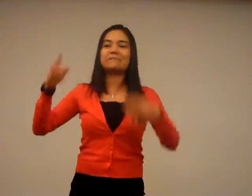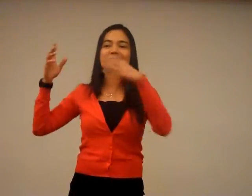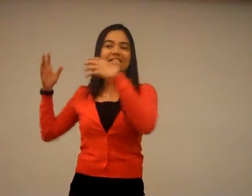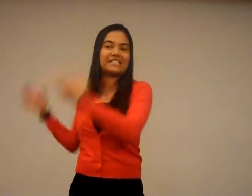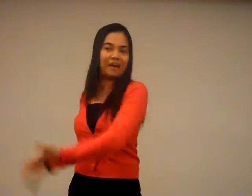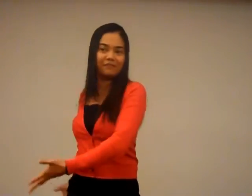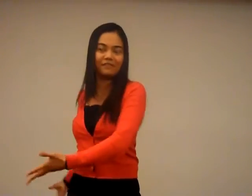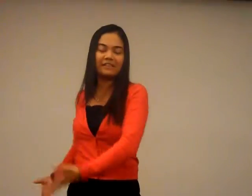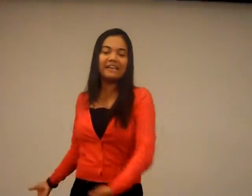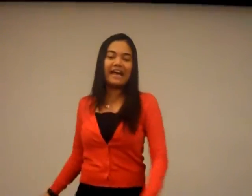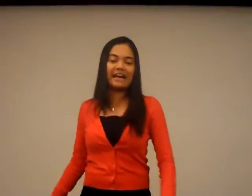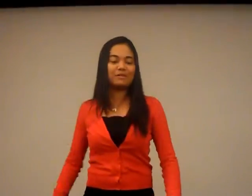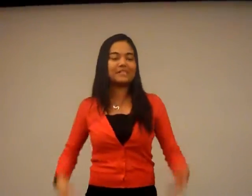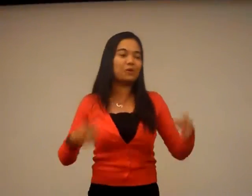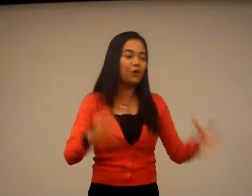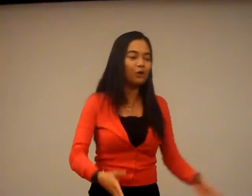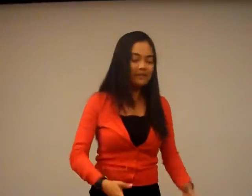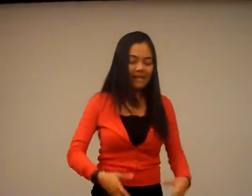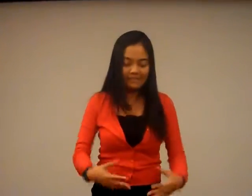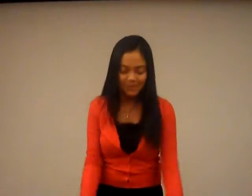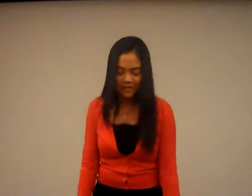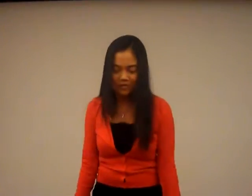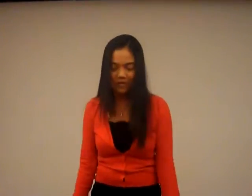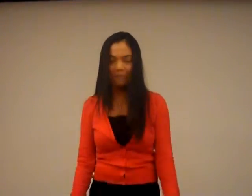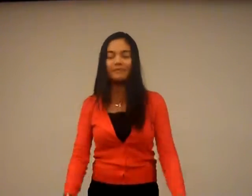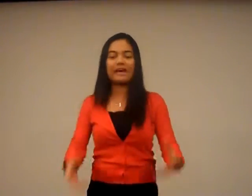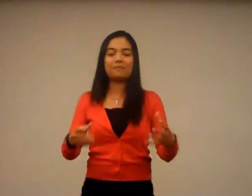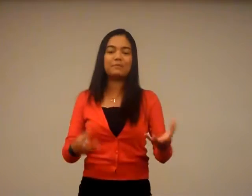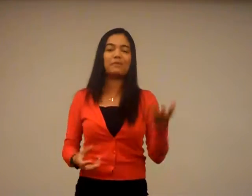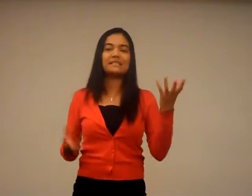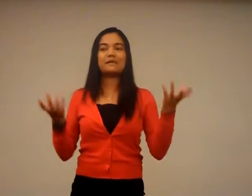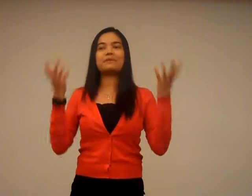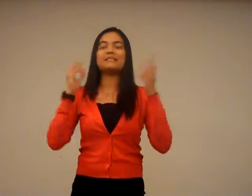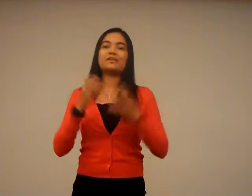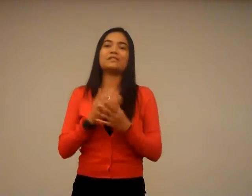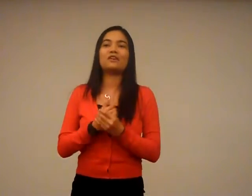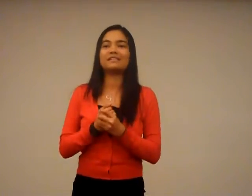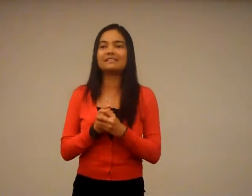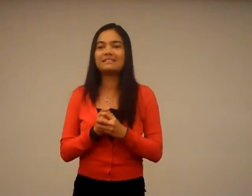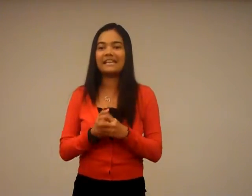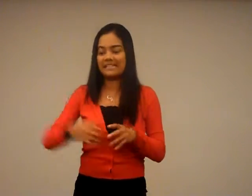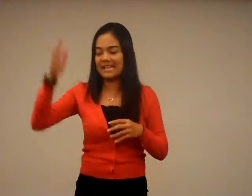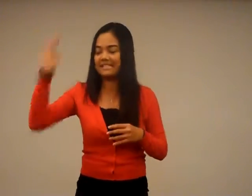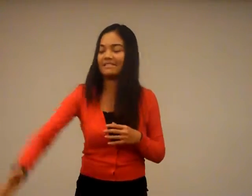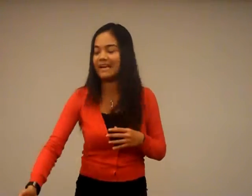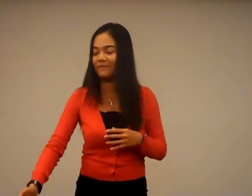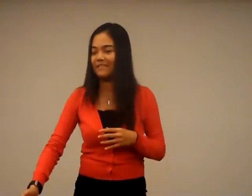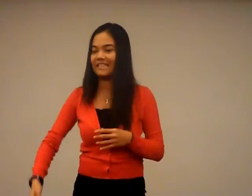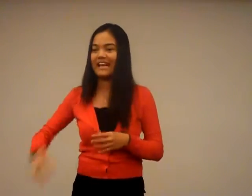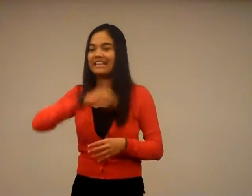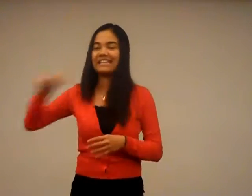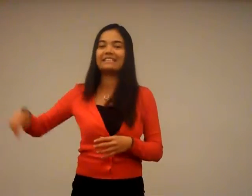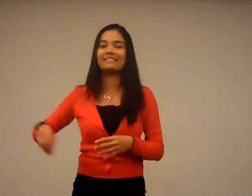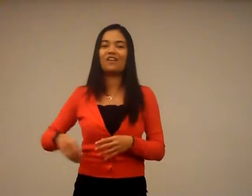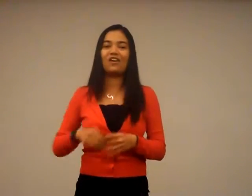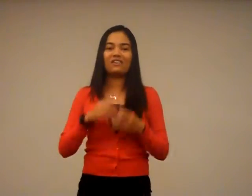Japanese chef and I would just go next to the stream and bring my wasabi and soya sauce. I just cut fish there and eat raw.